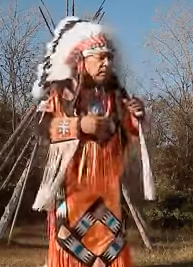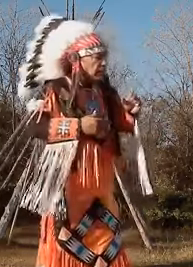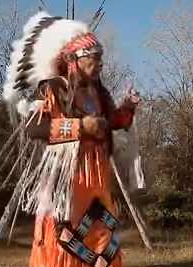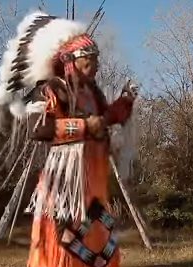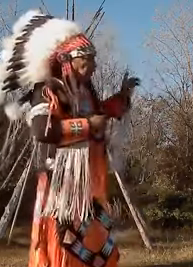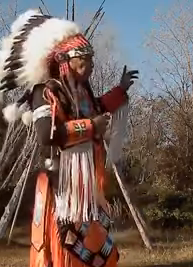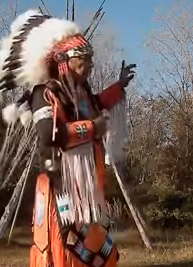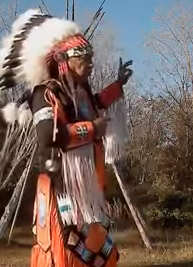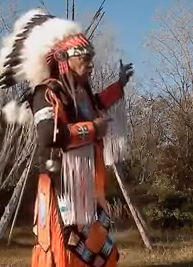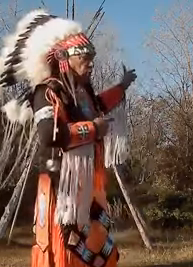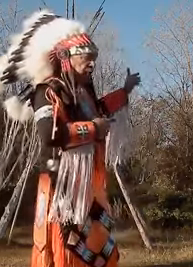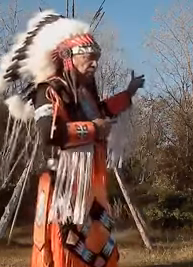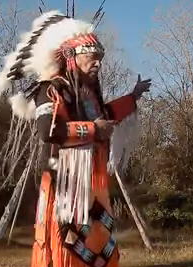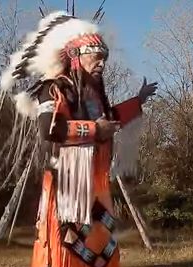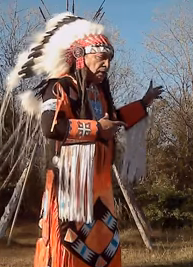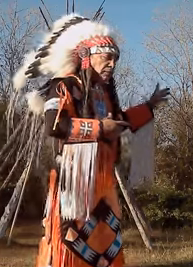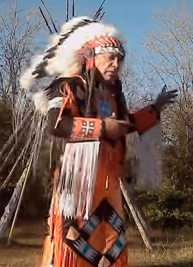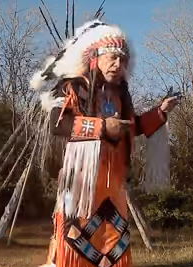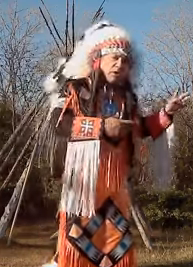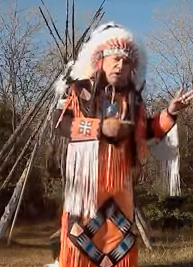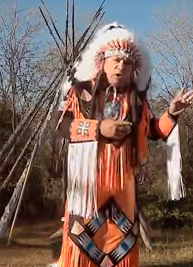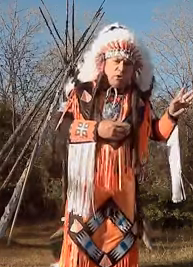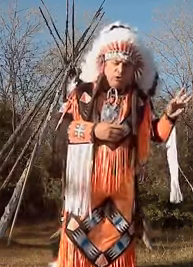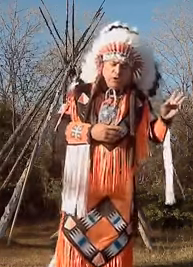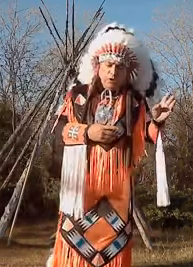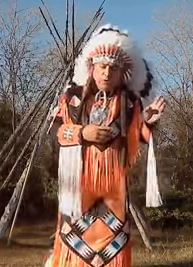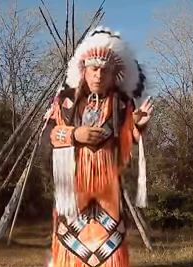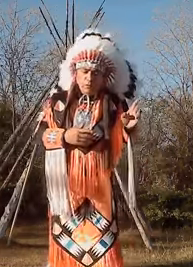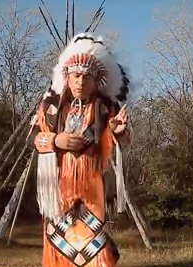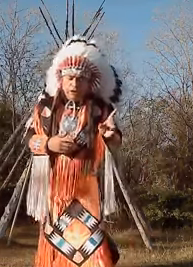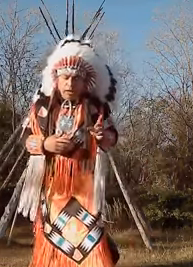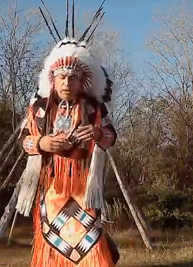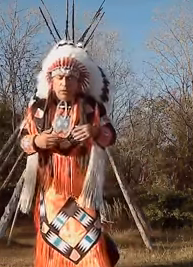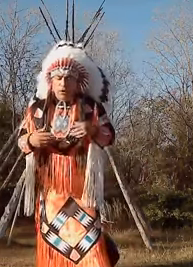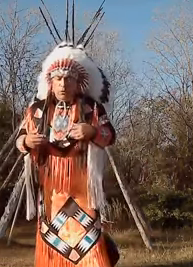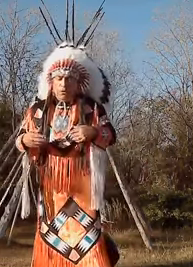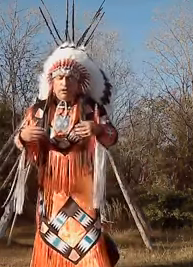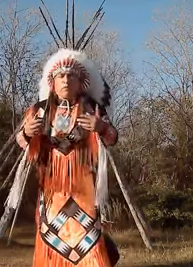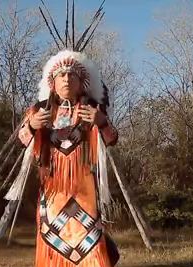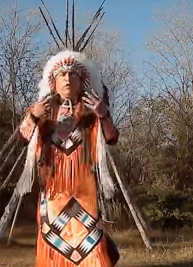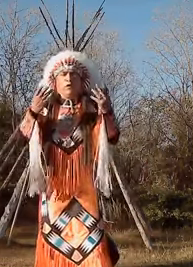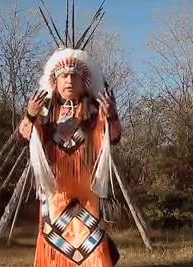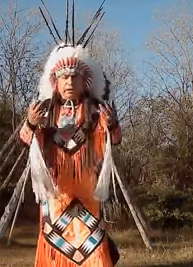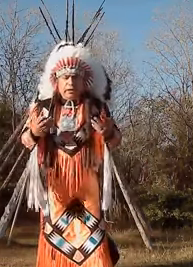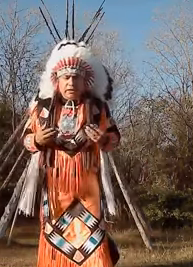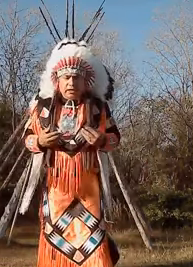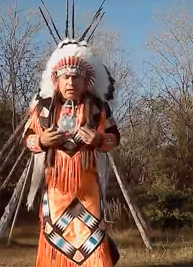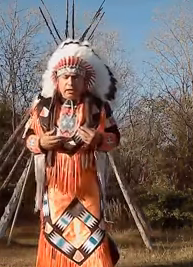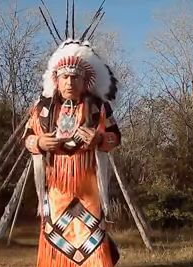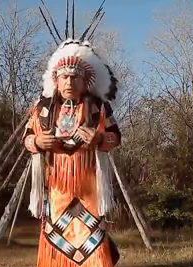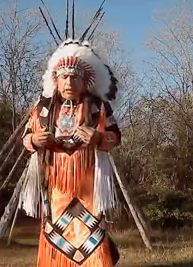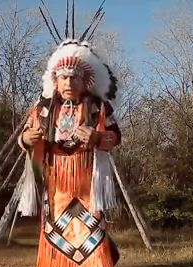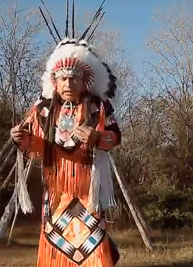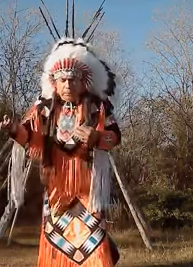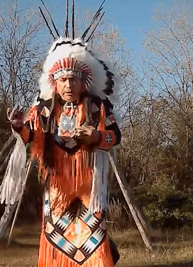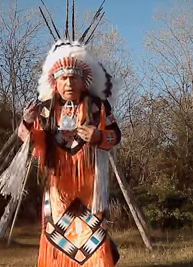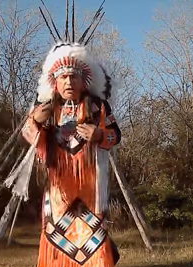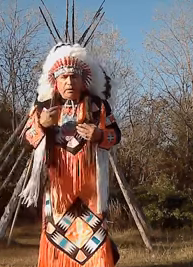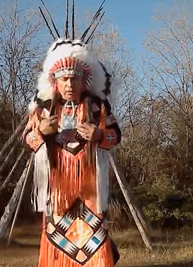he traveled north and lived among the Lakota Sioux for a time, which they were fluent in Indian sign language. And he picked up